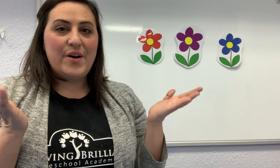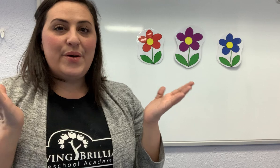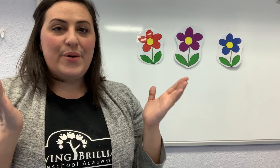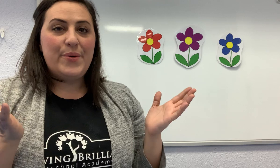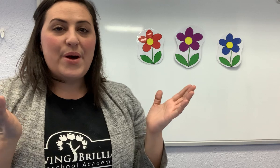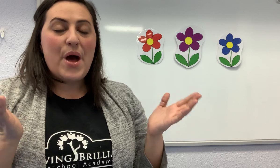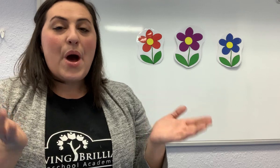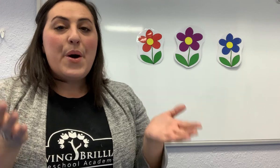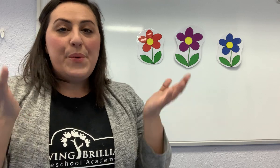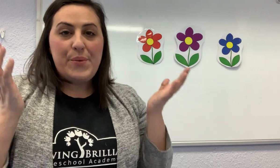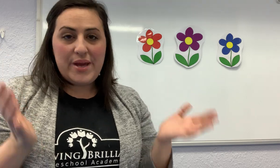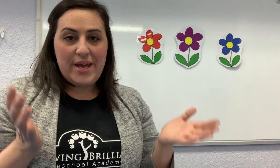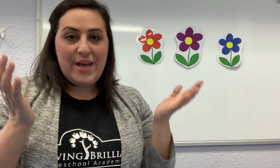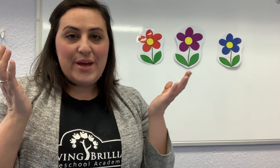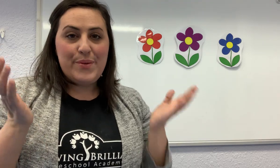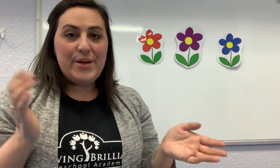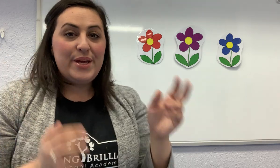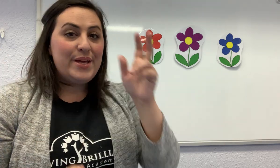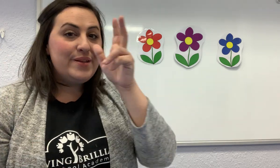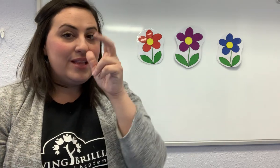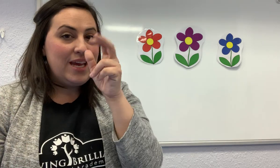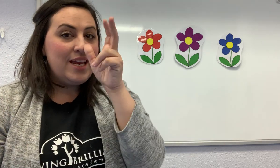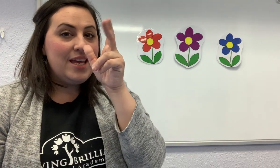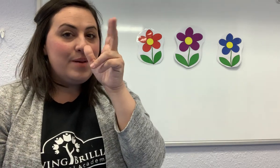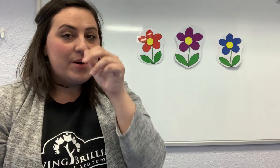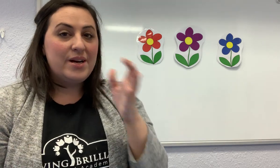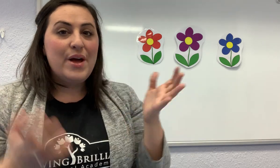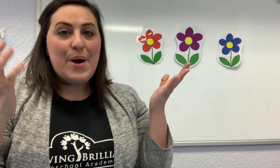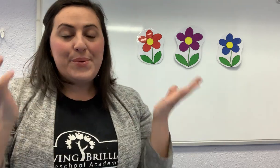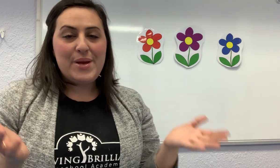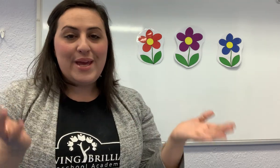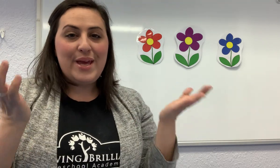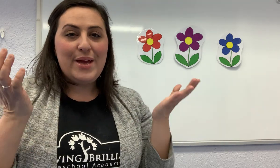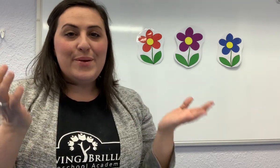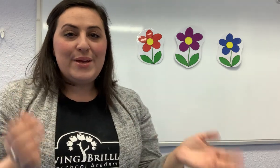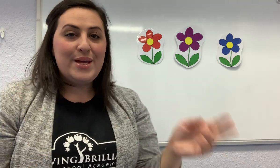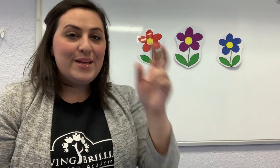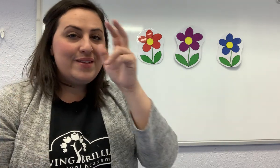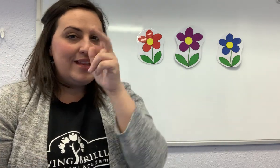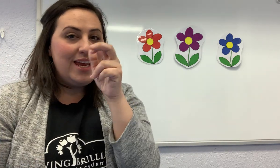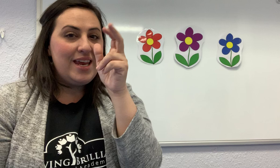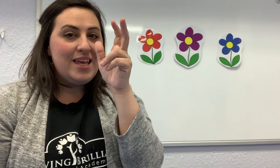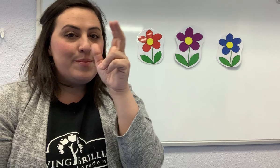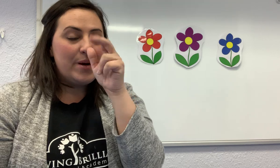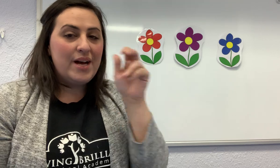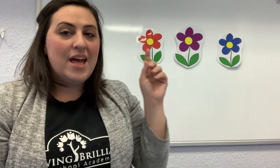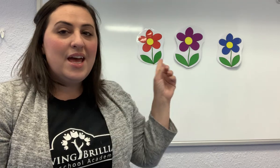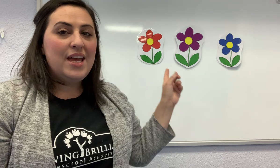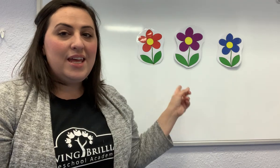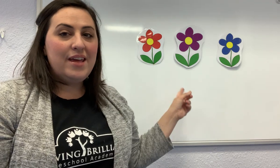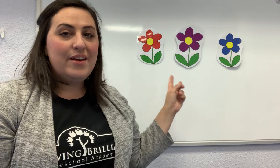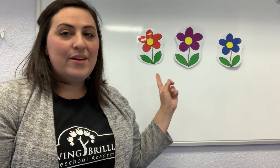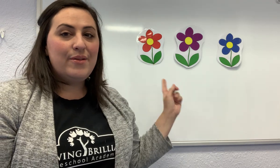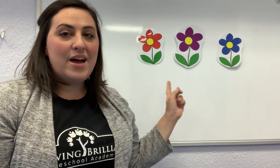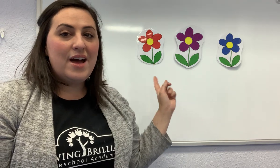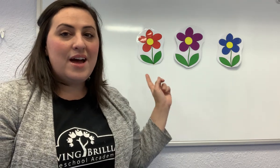go. Where is ladybug? Where is ladybug? Here I